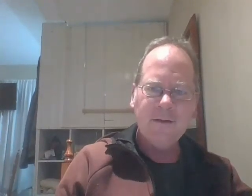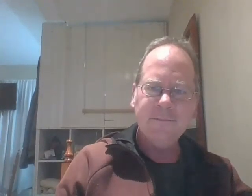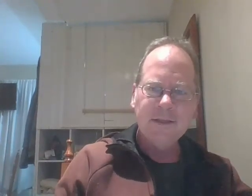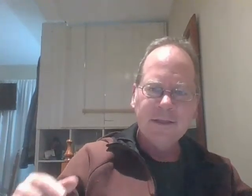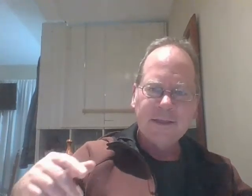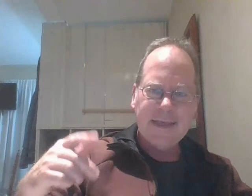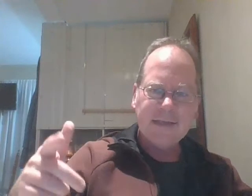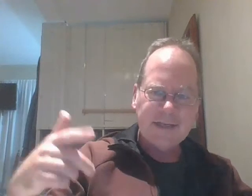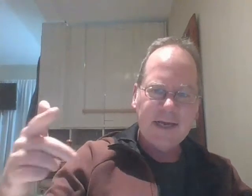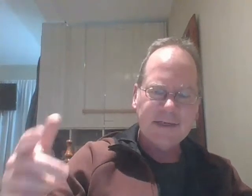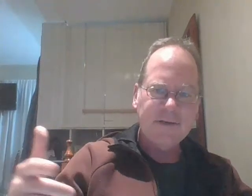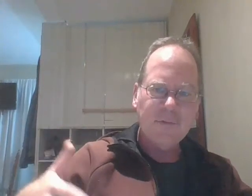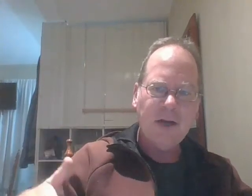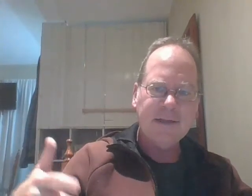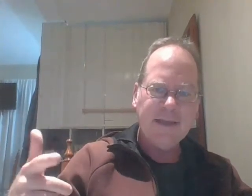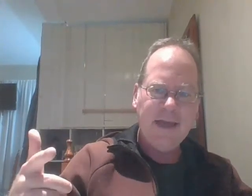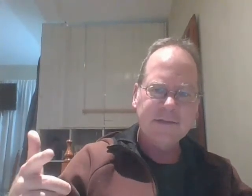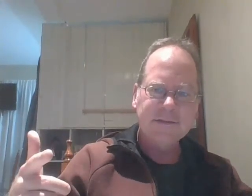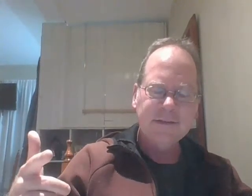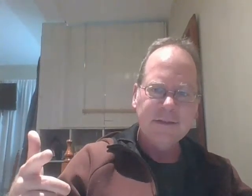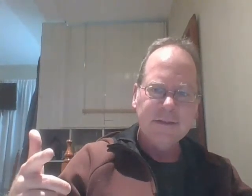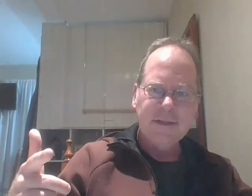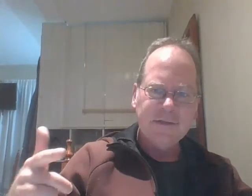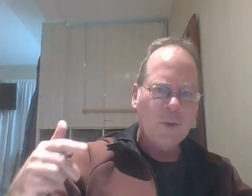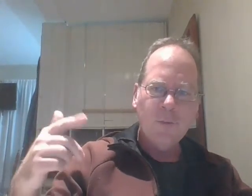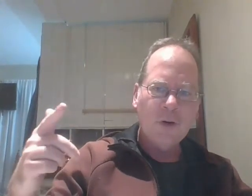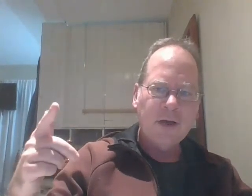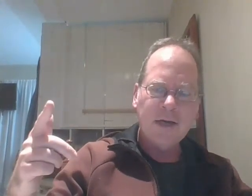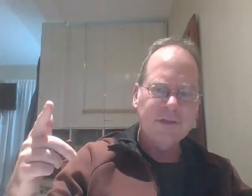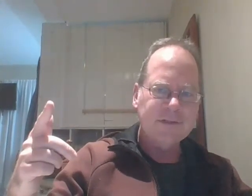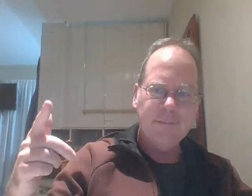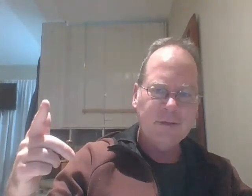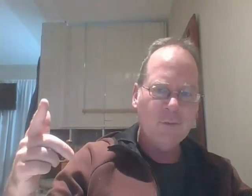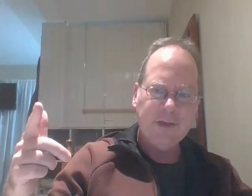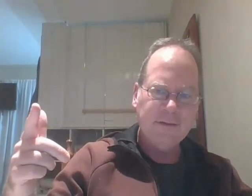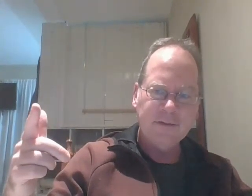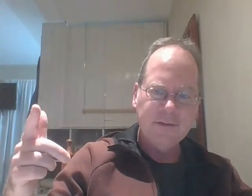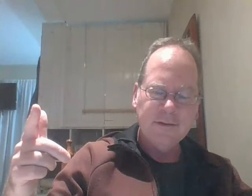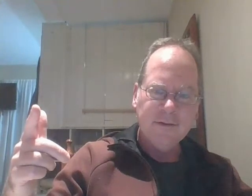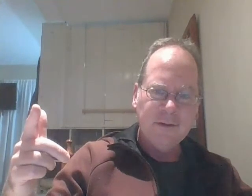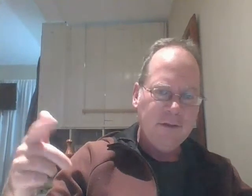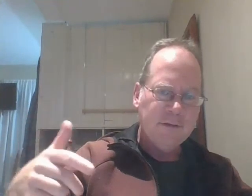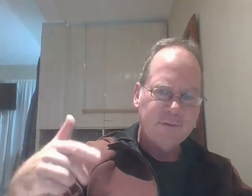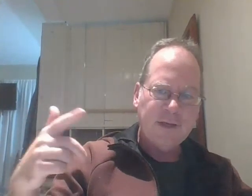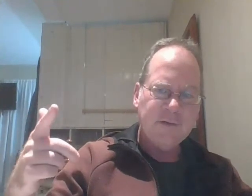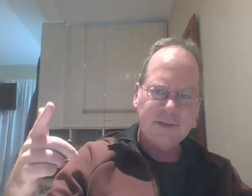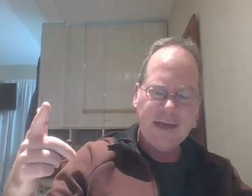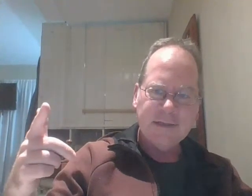cash cash like in your pocket cash it's way more anonymous than bitcoin trading your cash